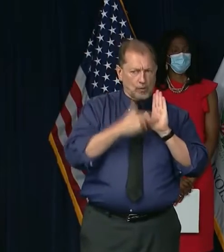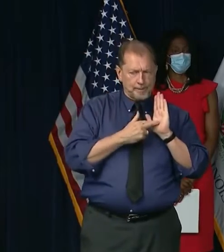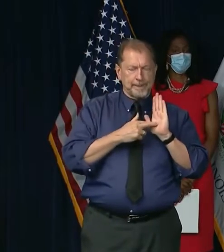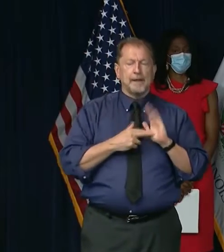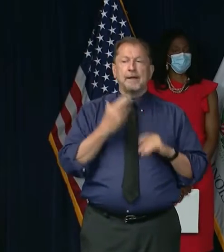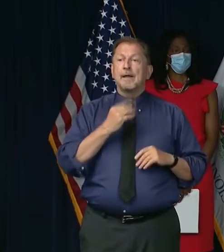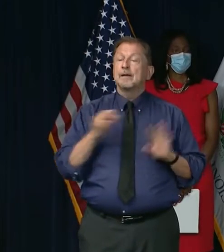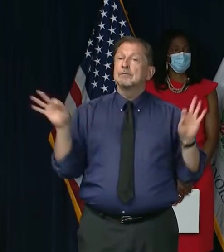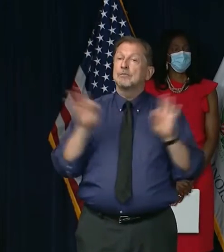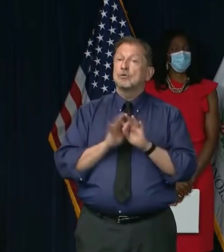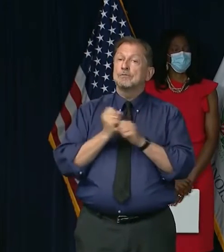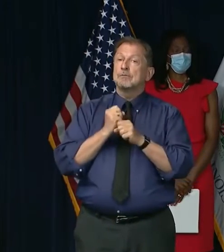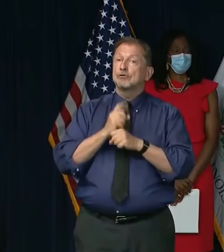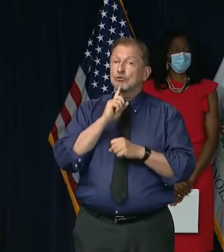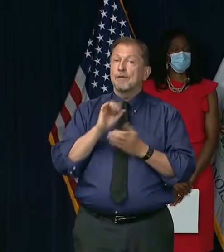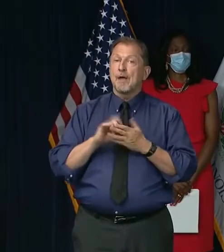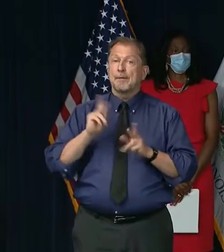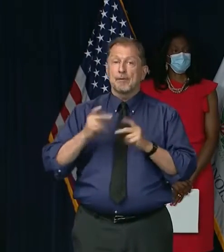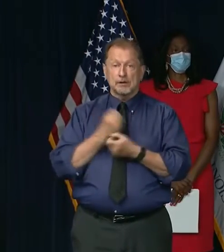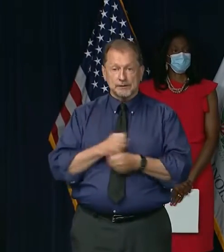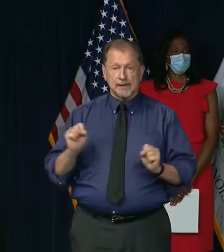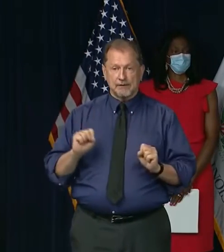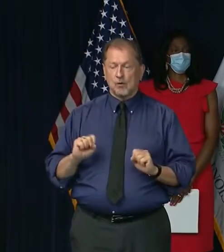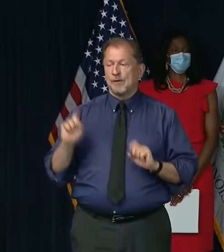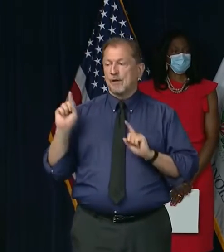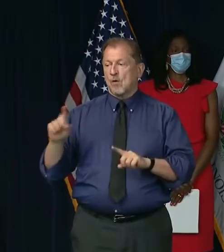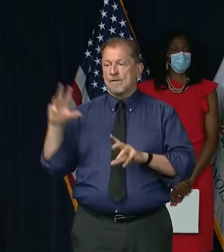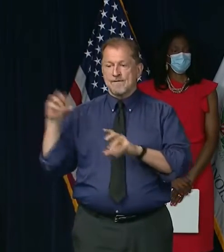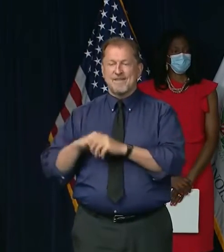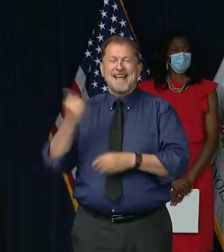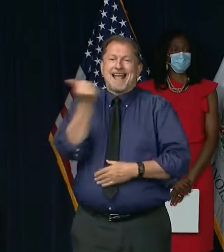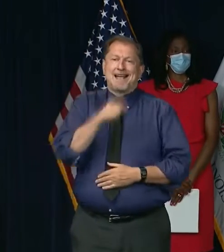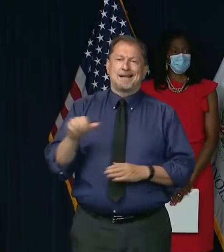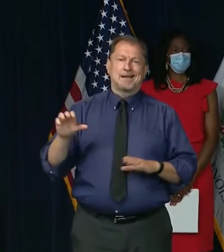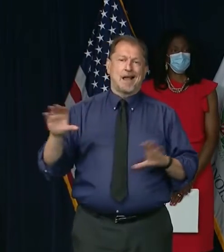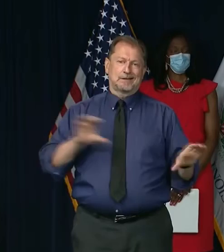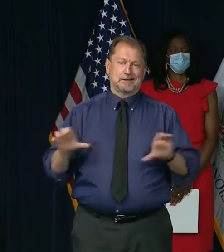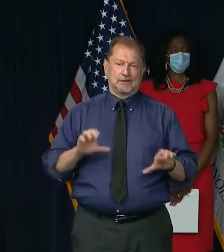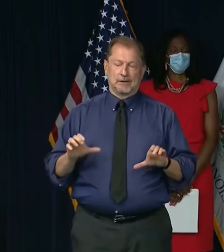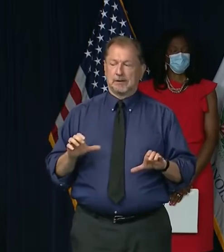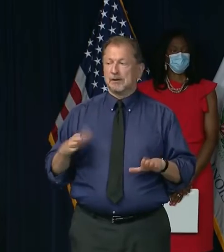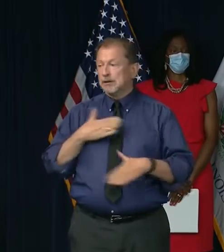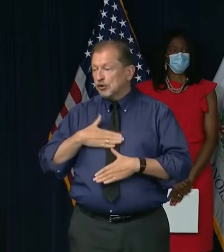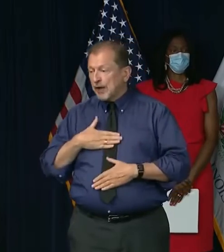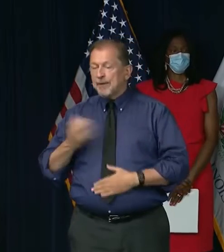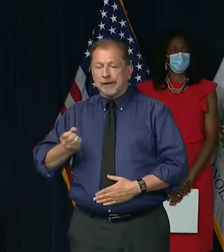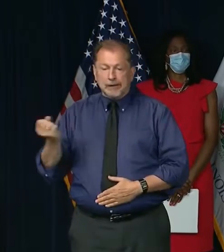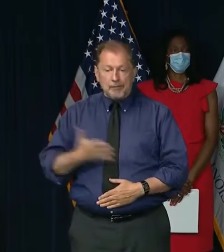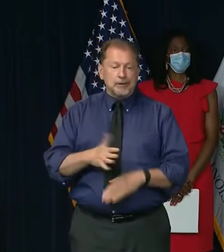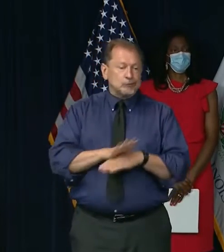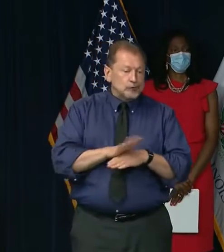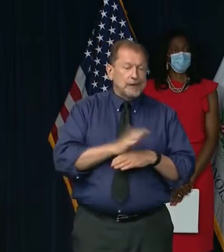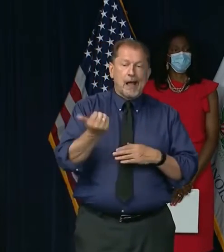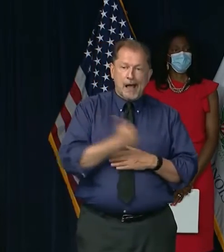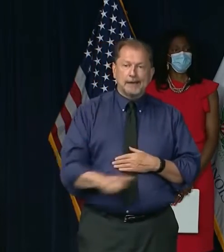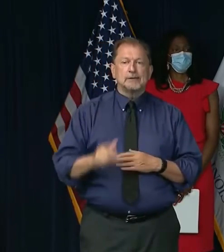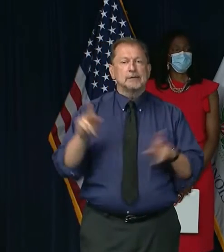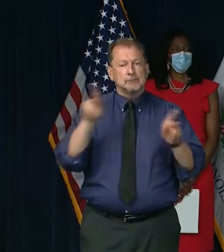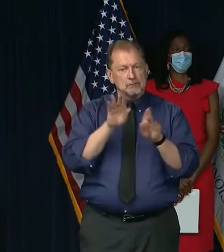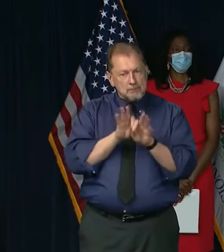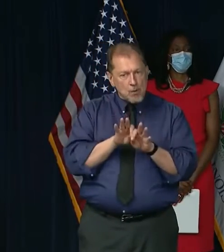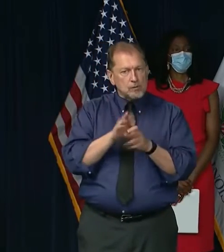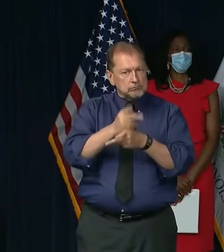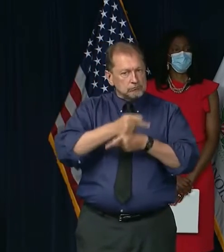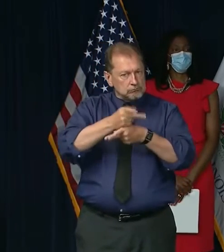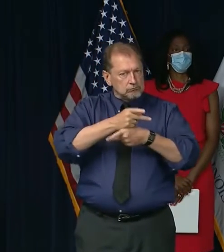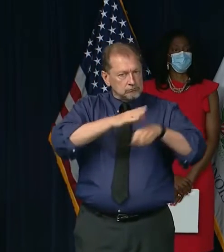to make sure is that people are safe when they go back to any activity, entertainment or otherwise. But I do, you know, I do would caution